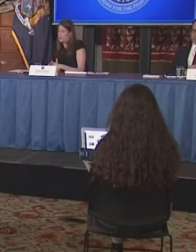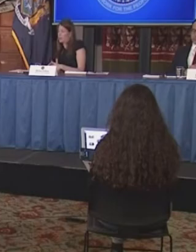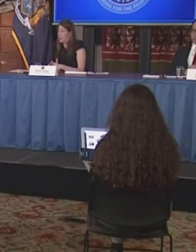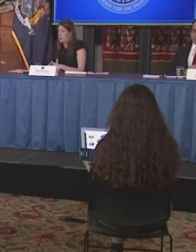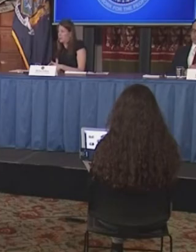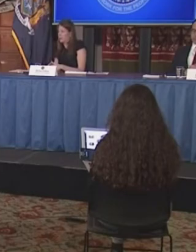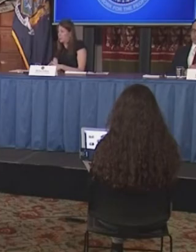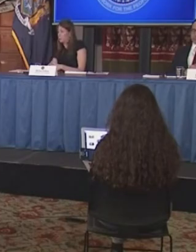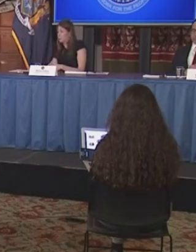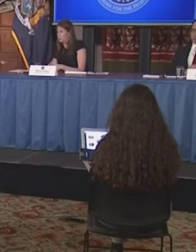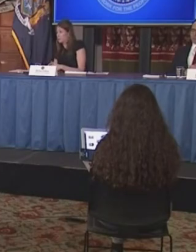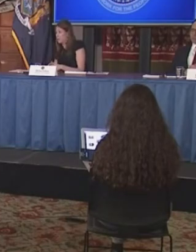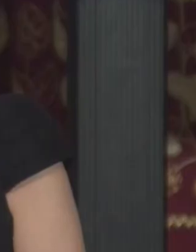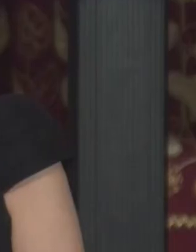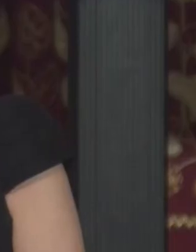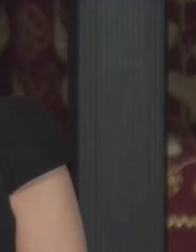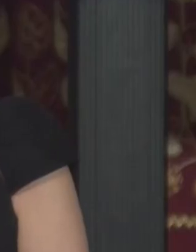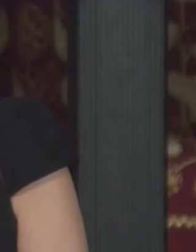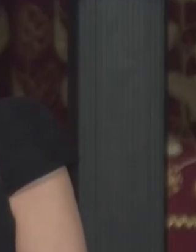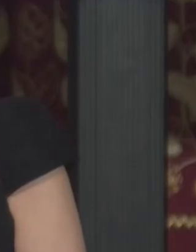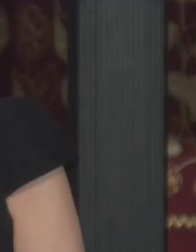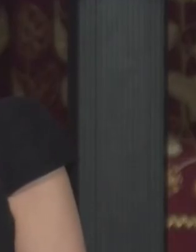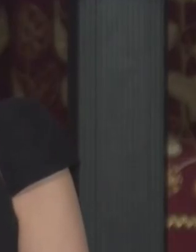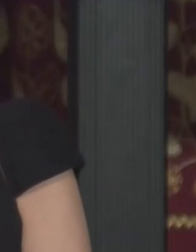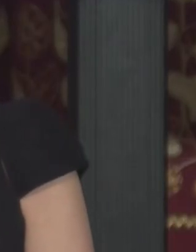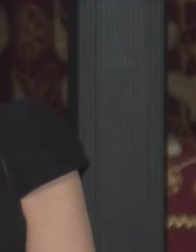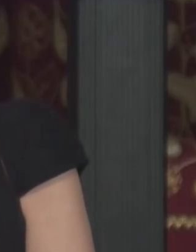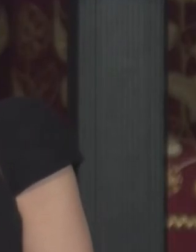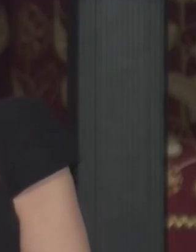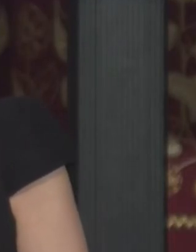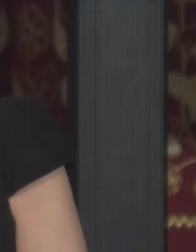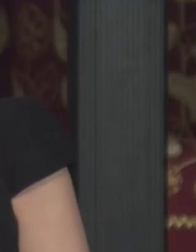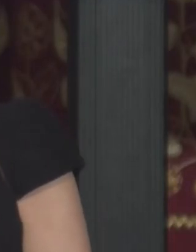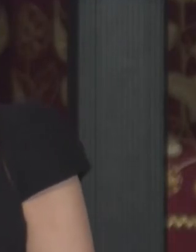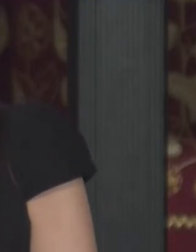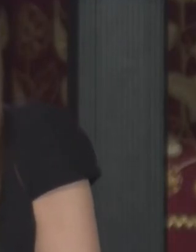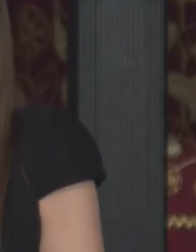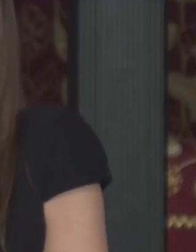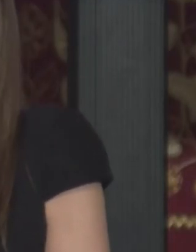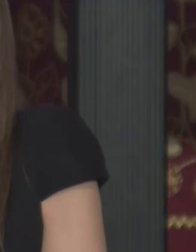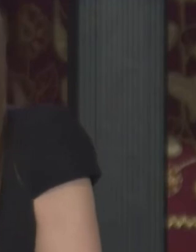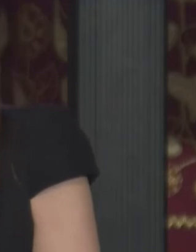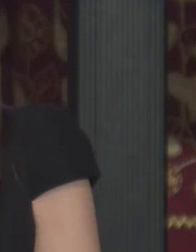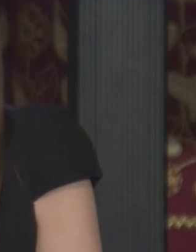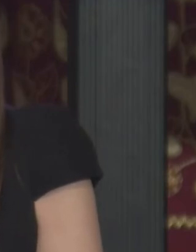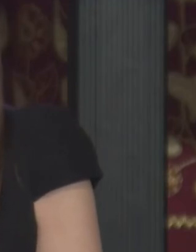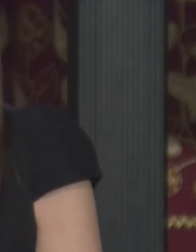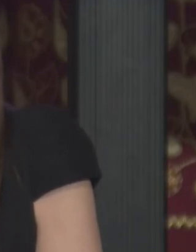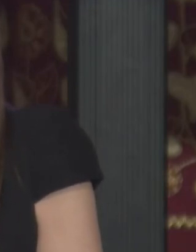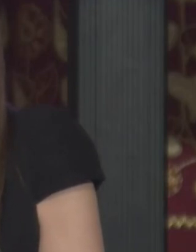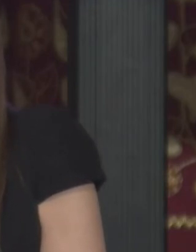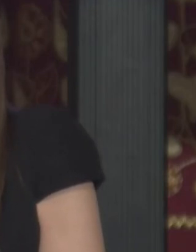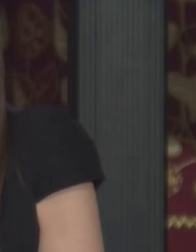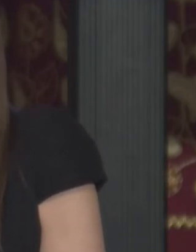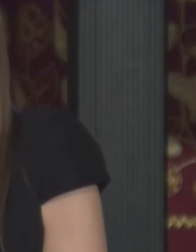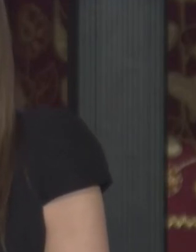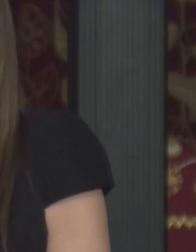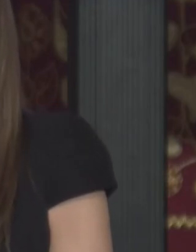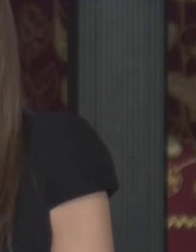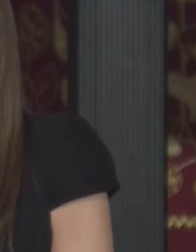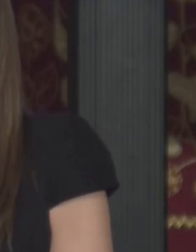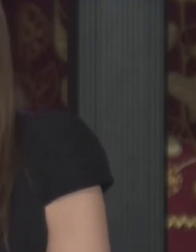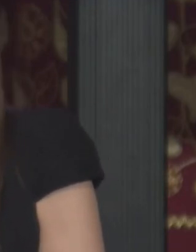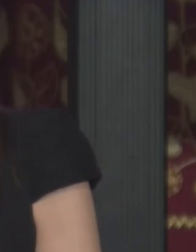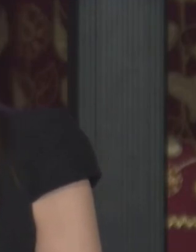program at Johns Hopkins, which he funds very heavily, their public health program, which is preeminent in the country. He's helping us to design the programmatic,